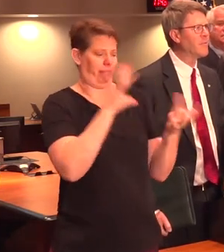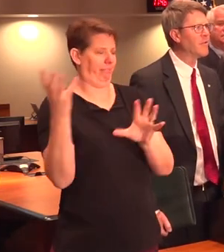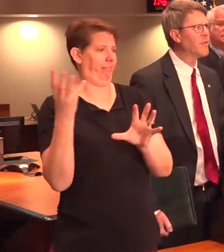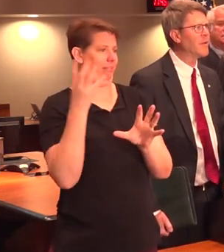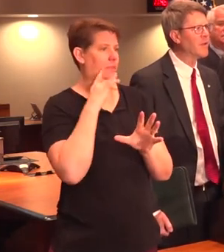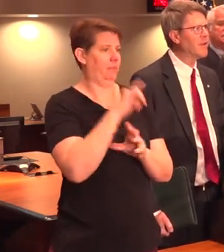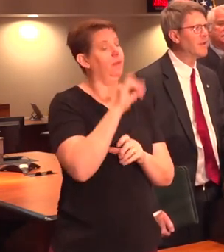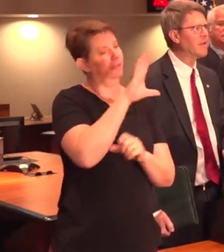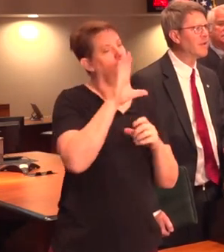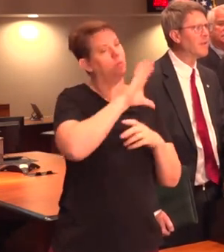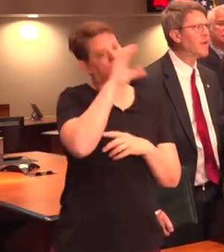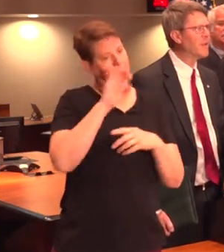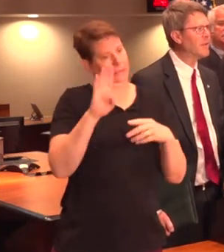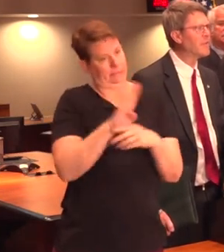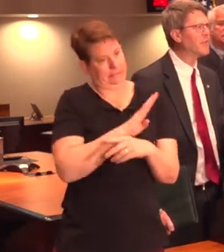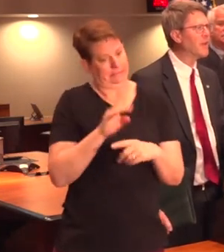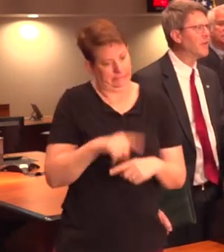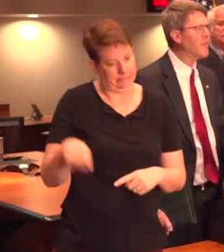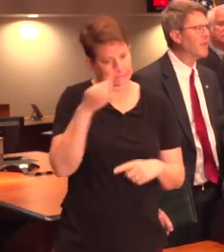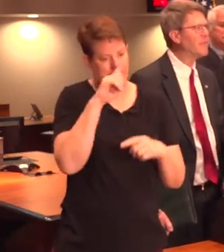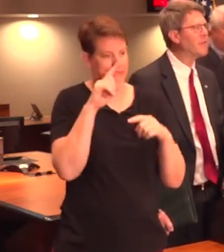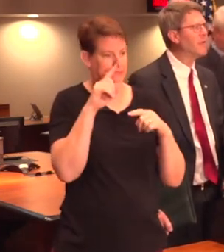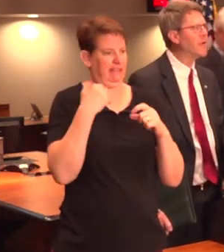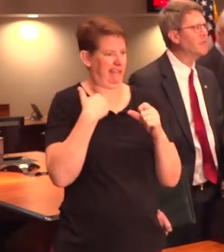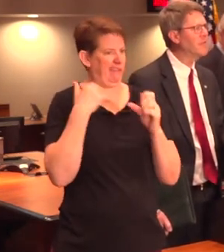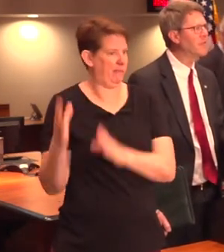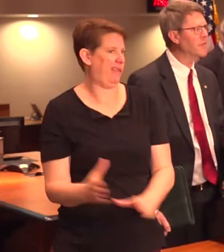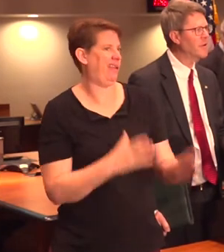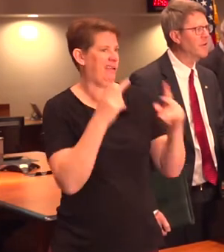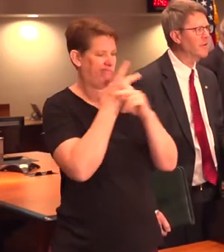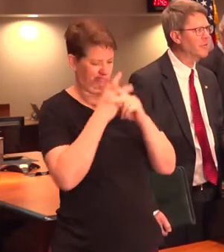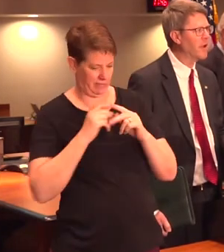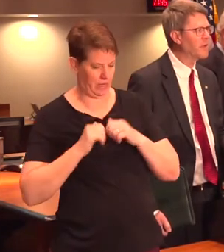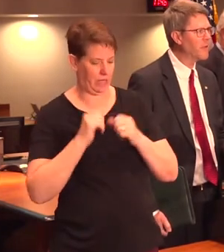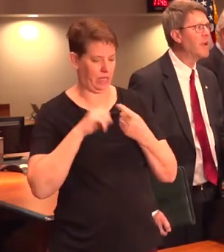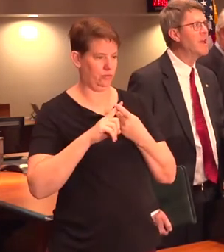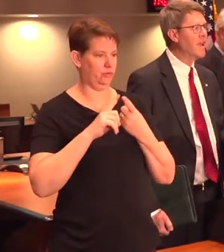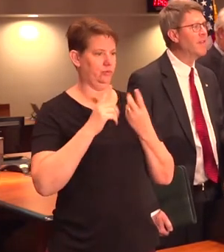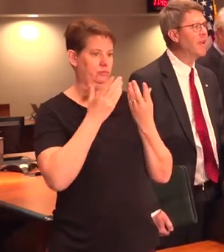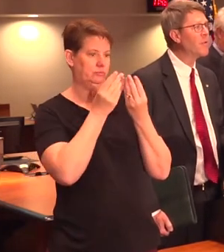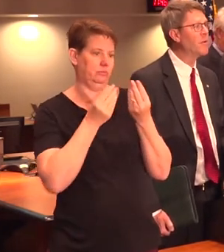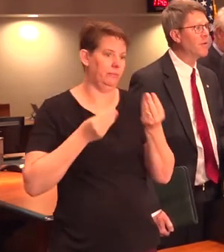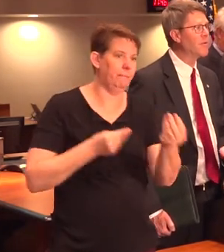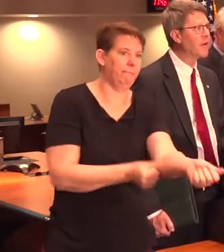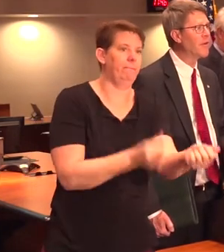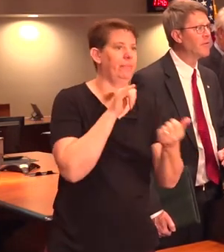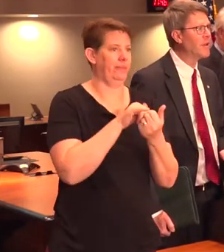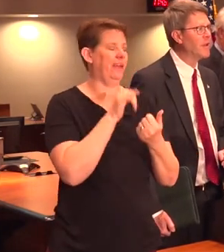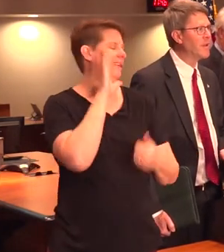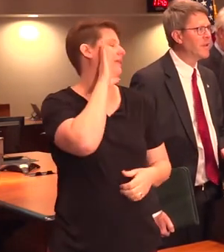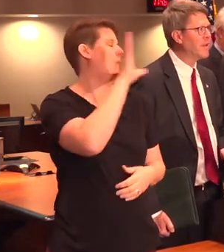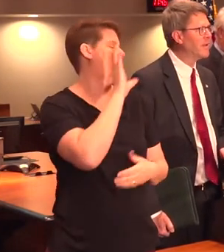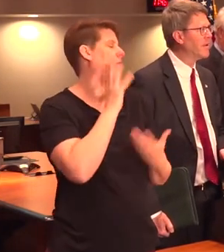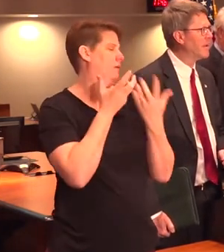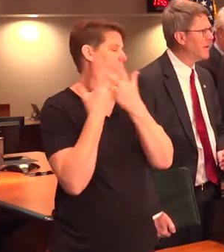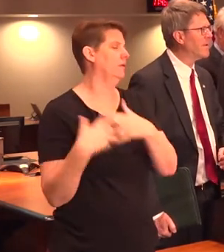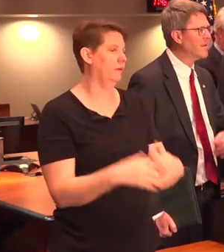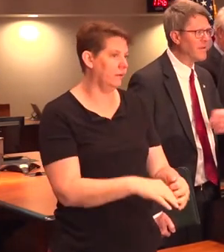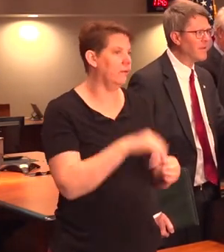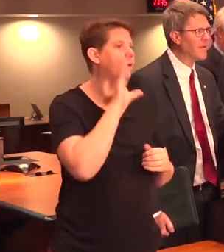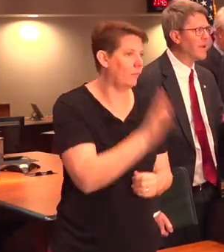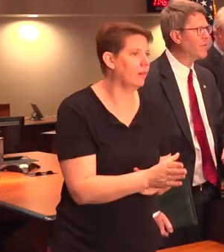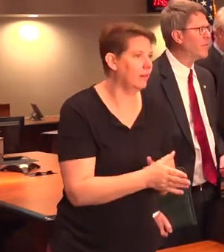those companies are working a ways to solve those interruptions as quickly as possible. And they will be resolved, and